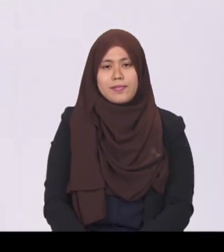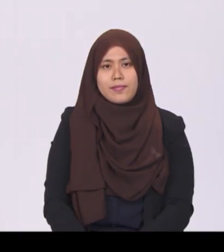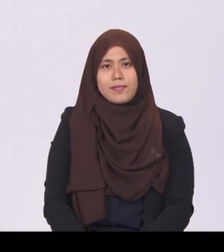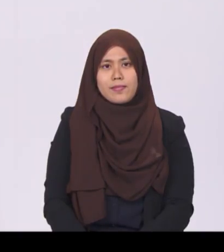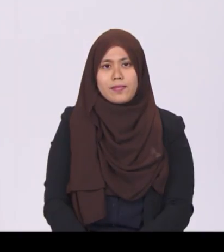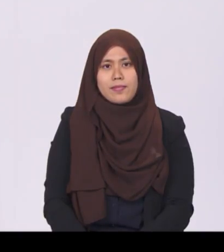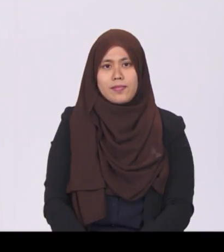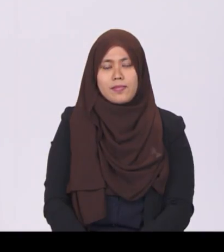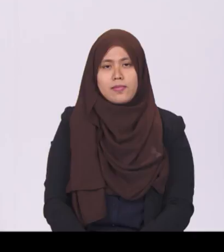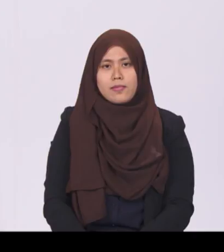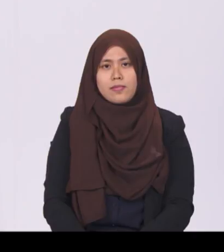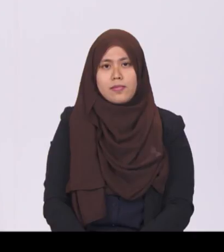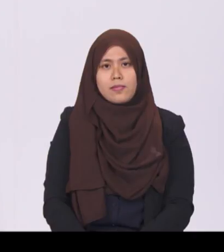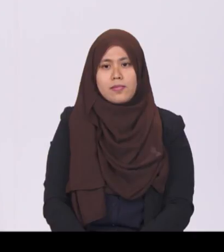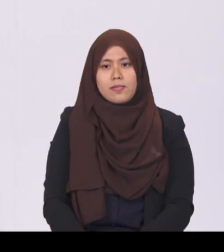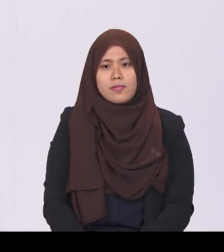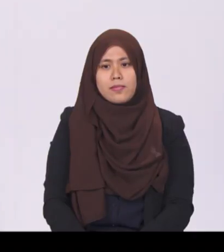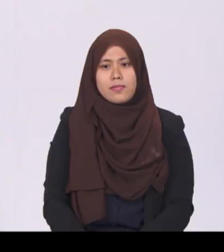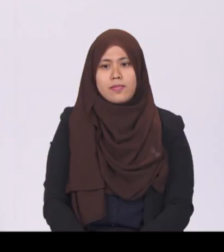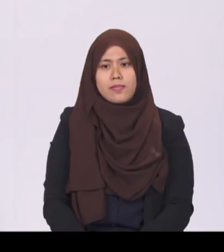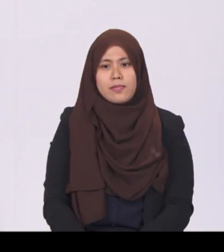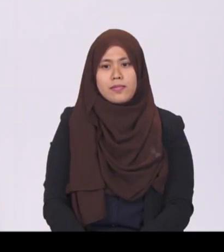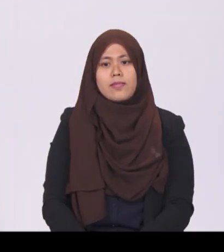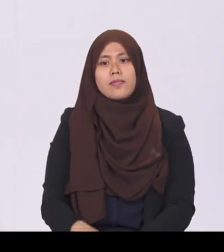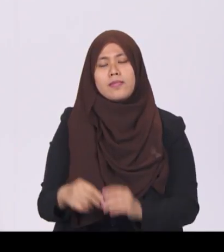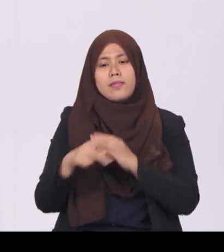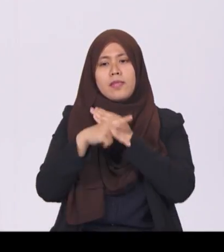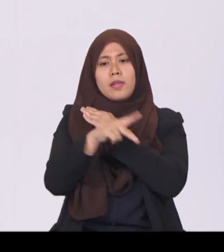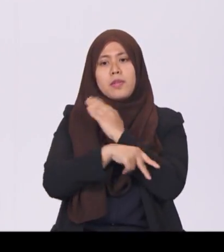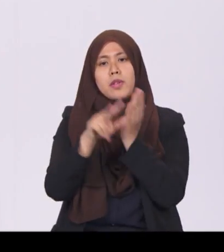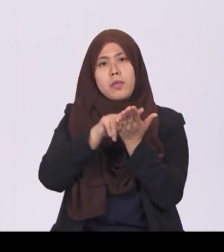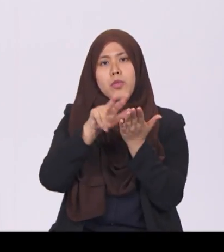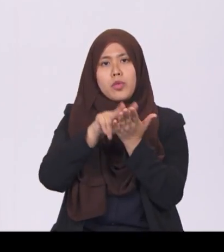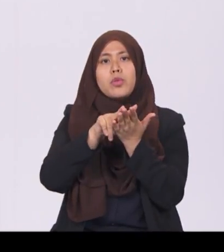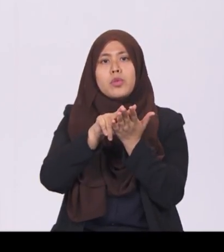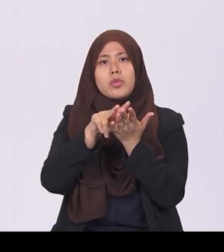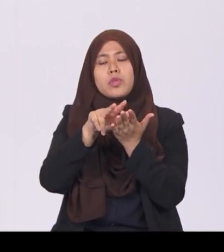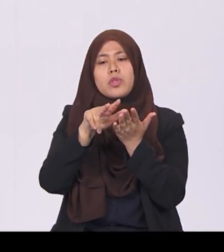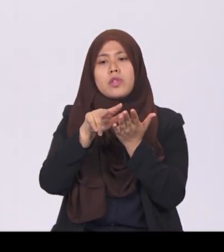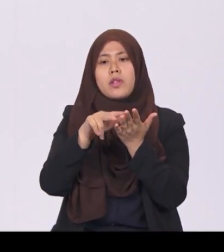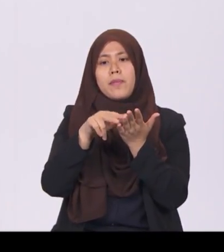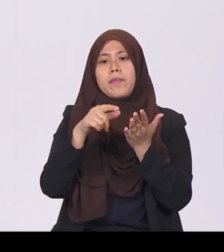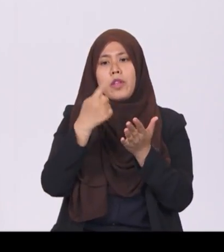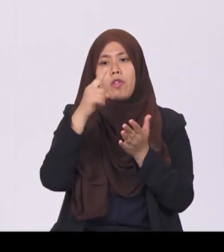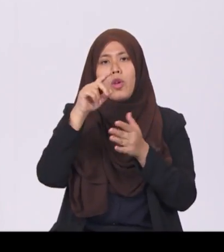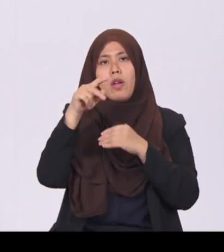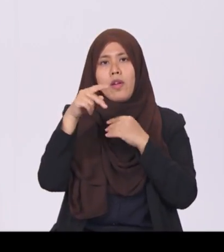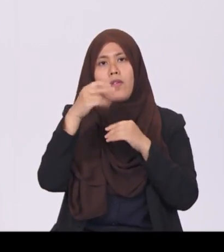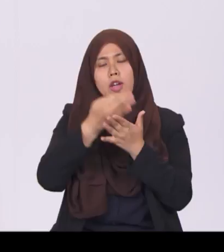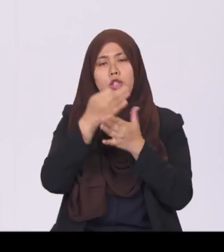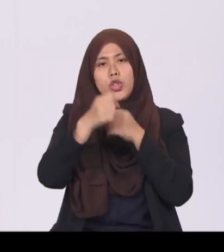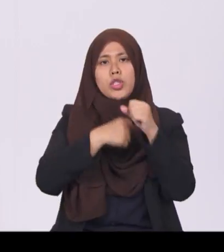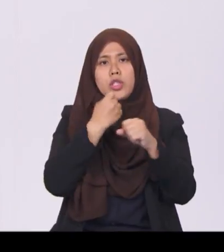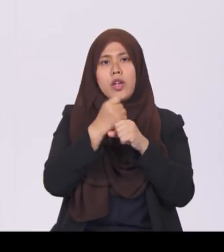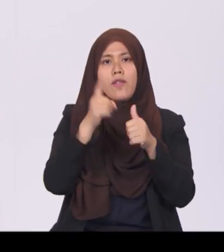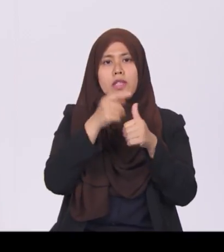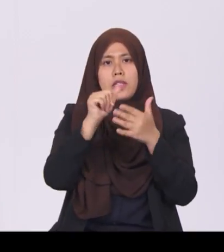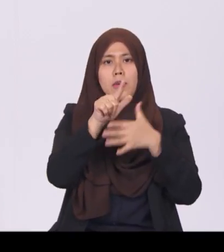The question is that Parliament approves the financial policy of the government for the financial year 1 April 2018 to